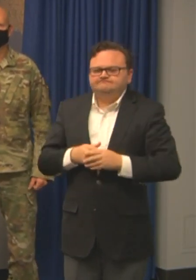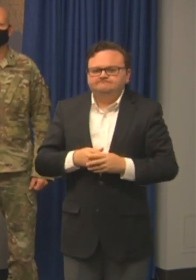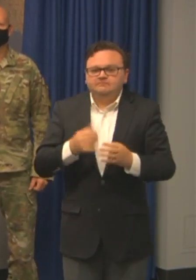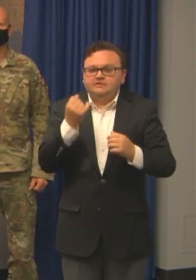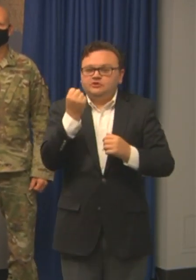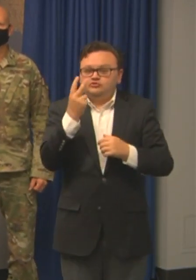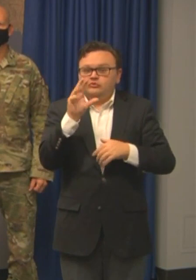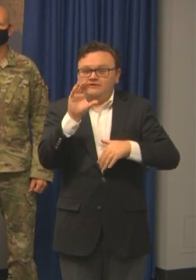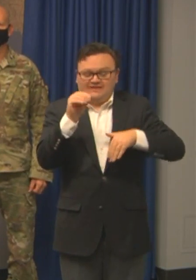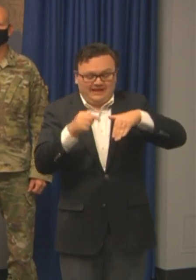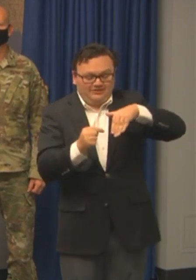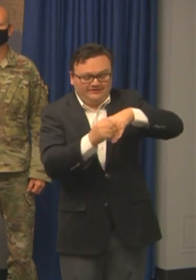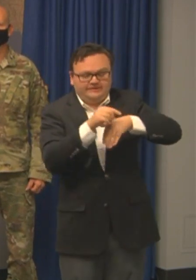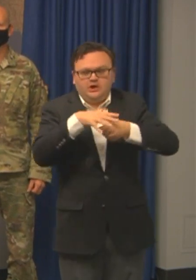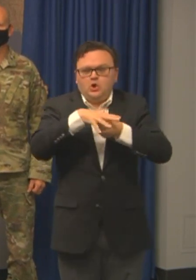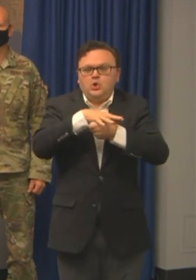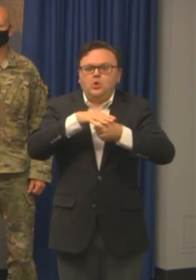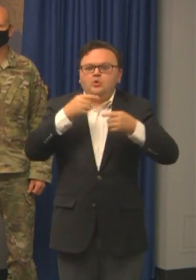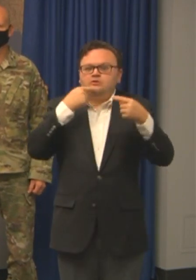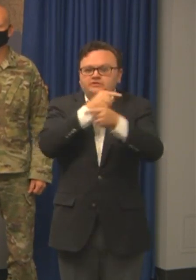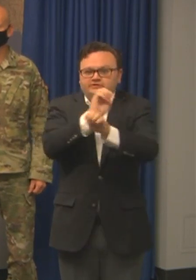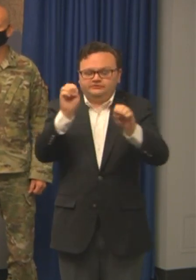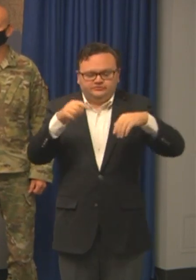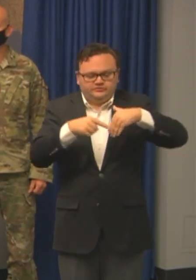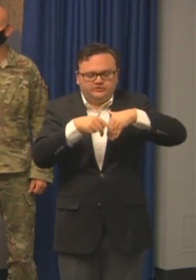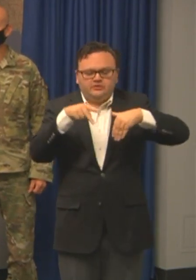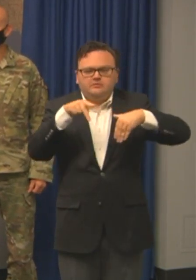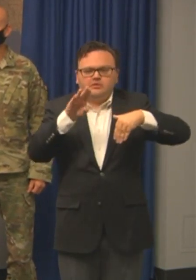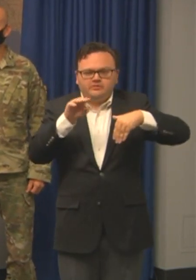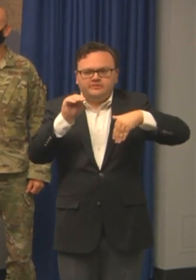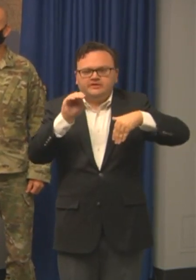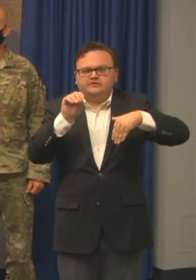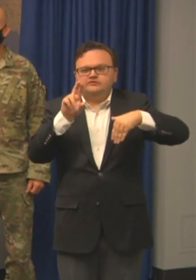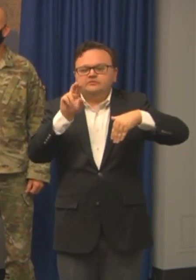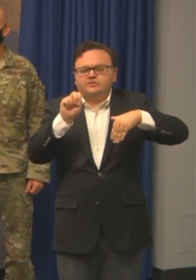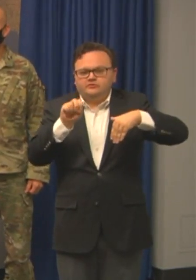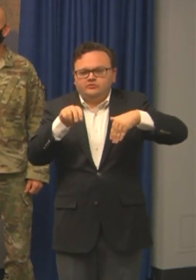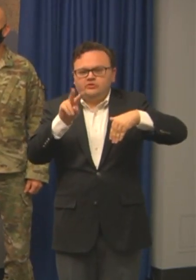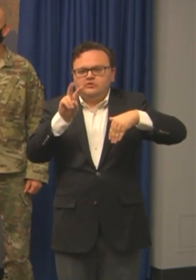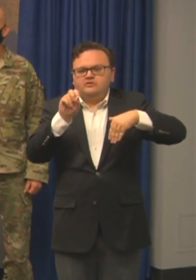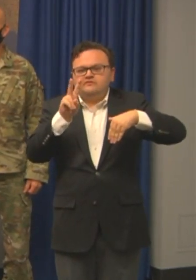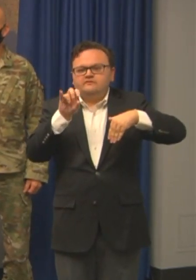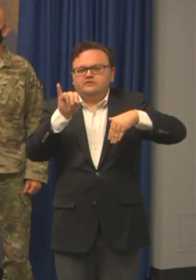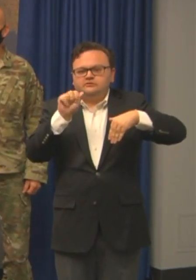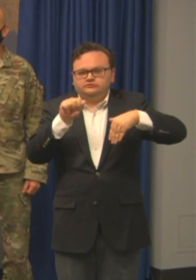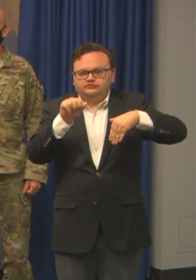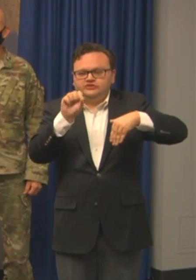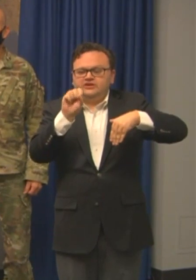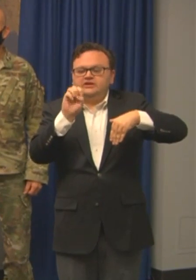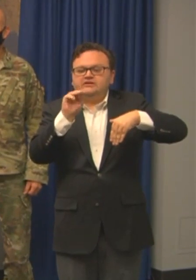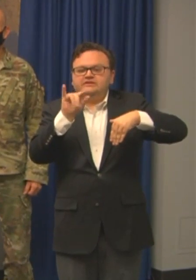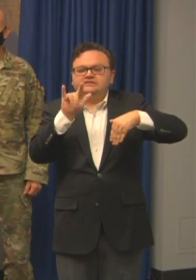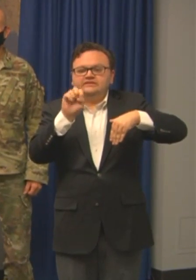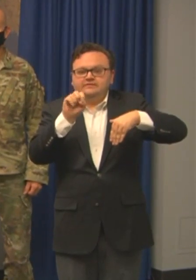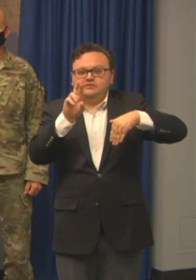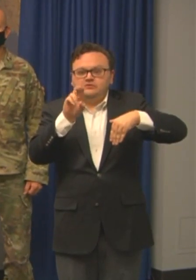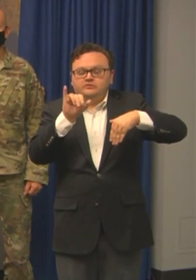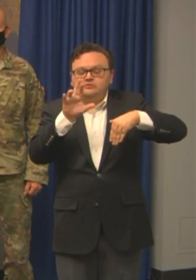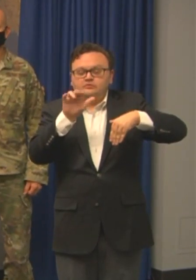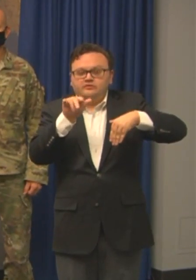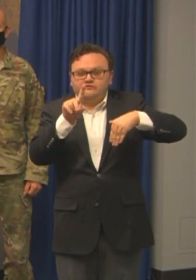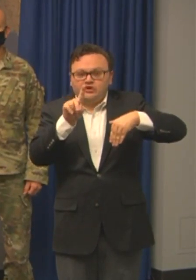counties have declared a local state of emergency. Palm Beach, Monroe, Volusia, Osceola, Seminole, Brevard, Indian River, Martin Orange,